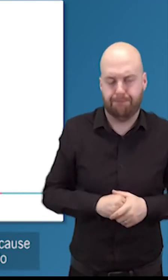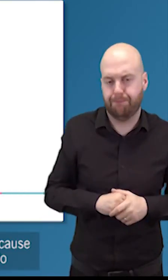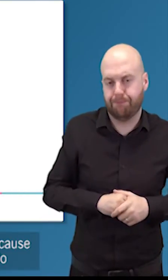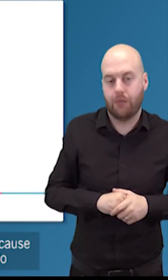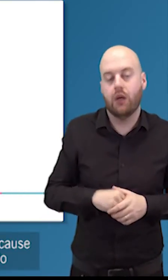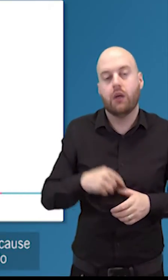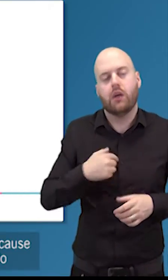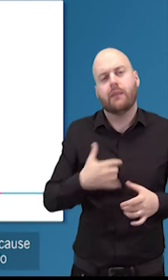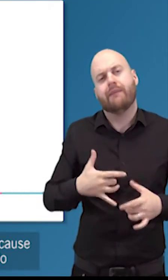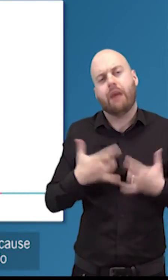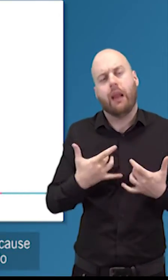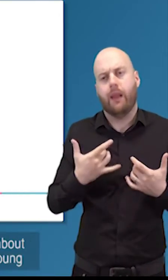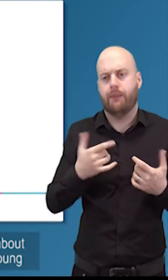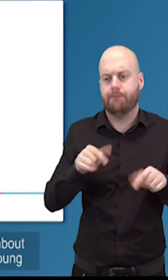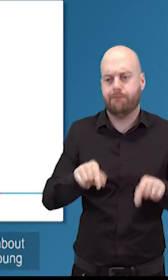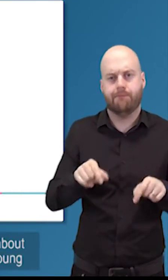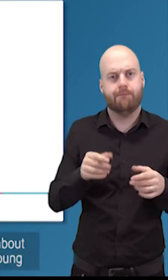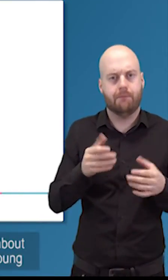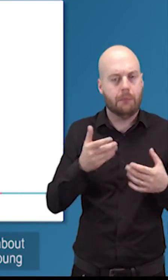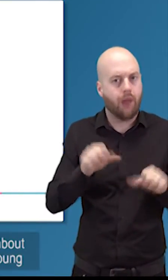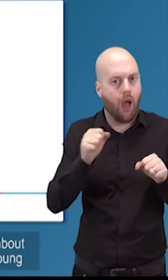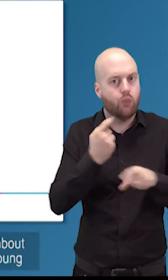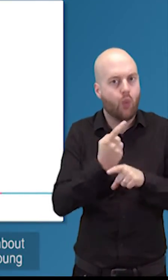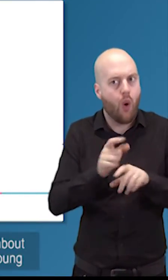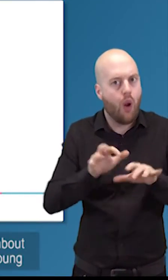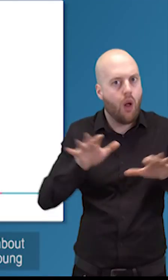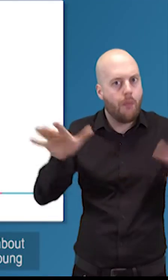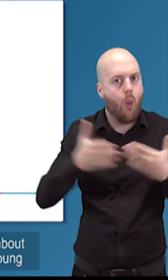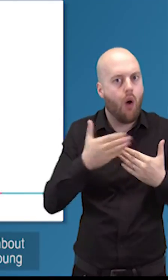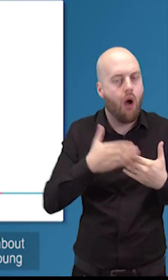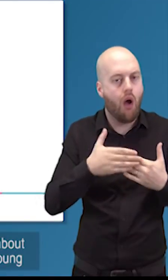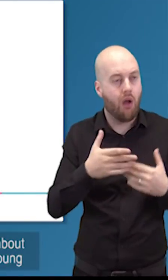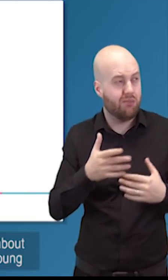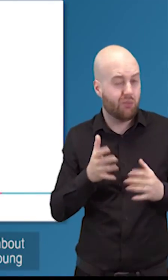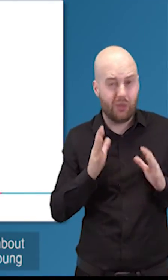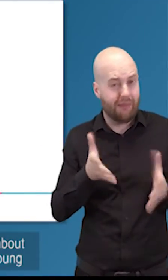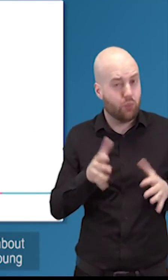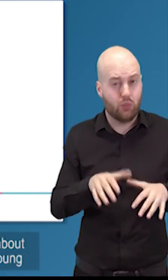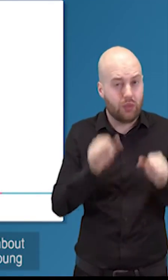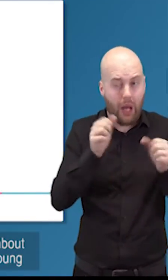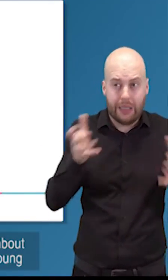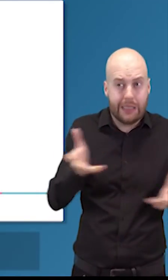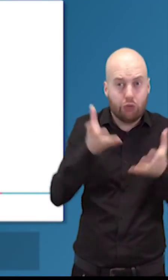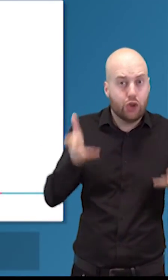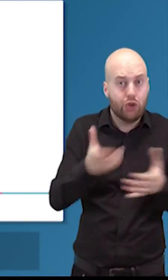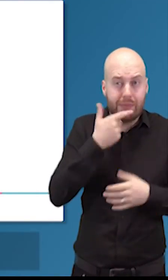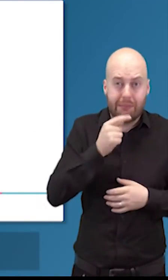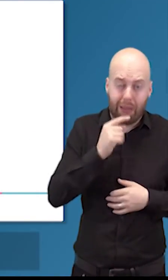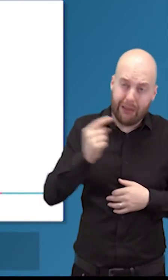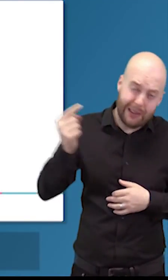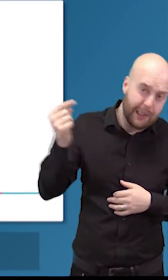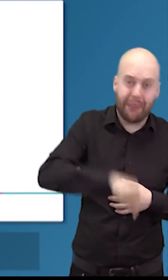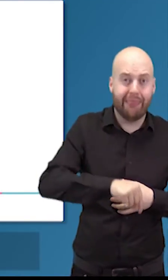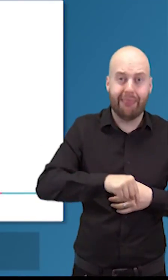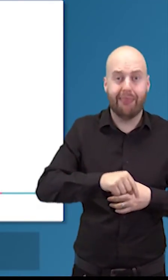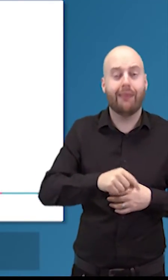you here but i do think it's something that's beginning to be talked about more and more if we want to start encouraging young people to come in if we